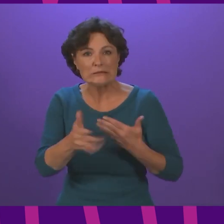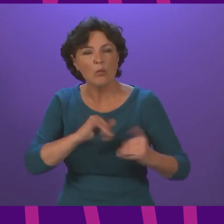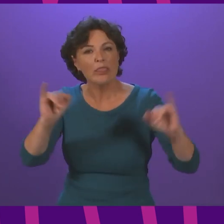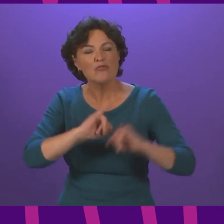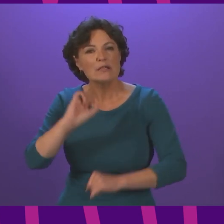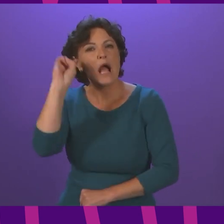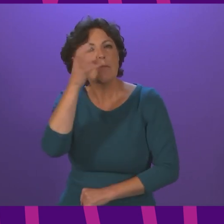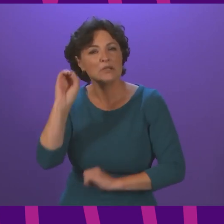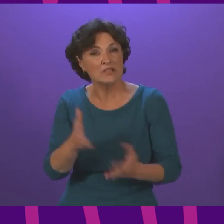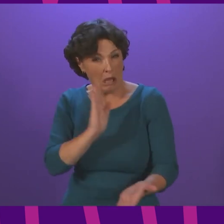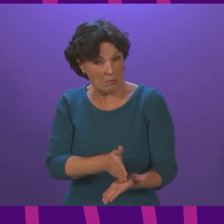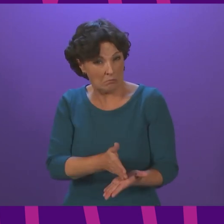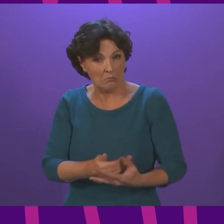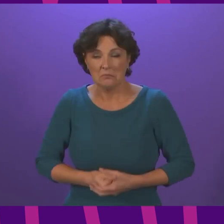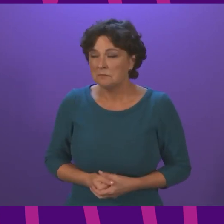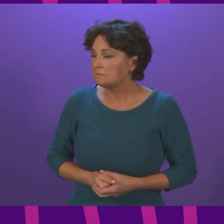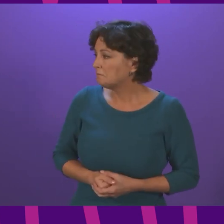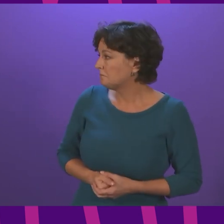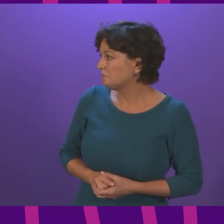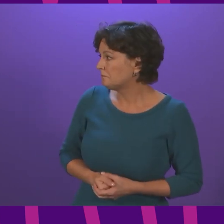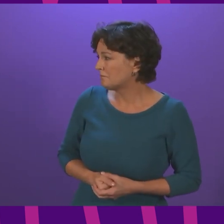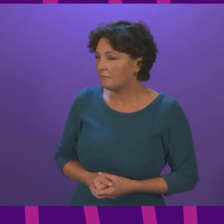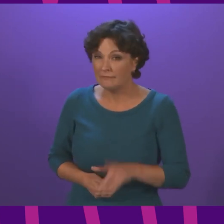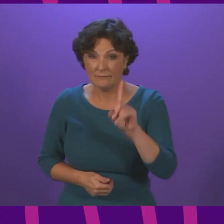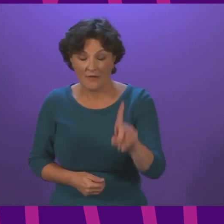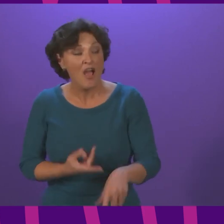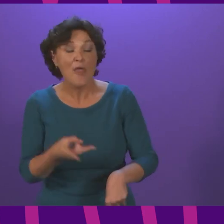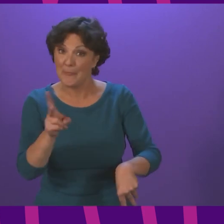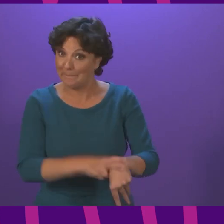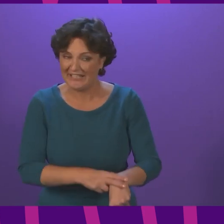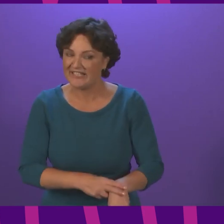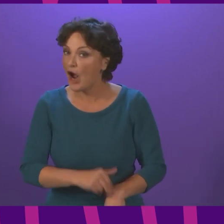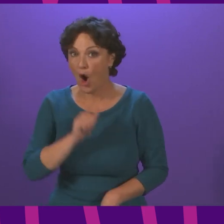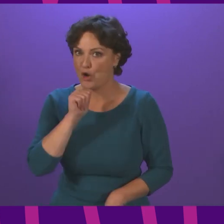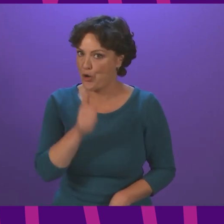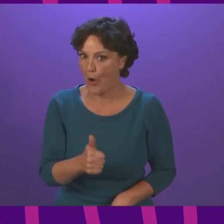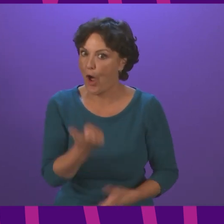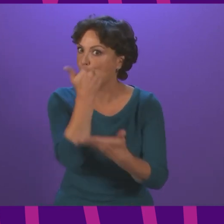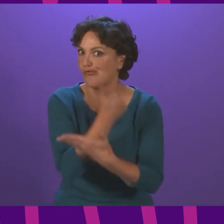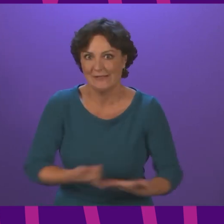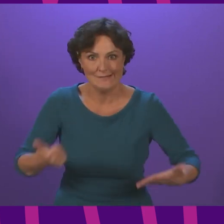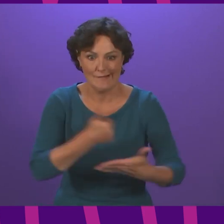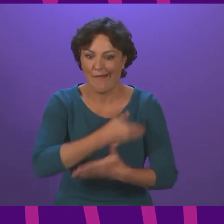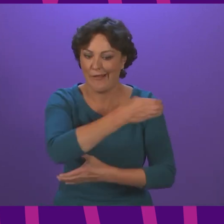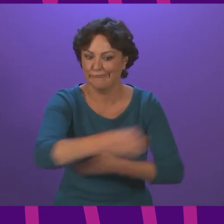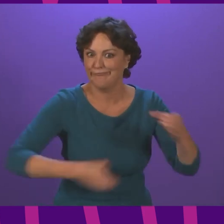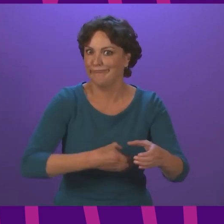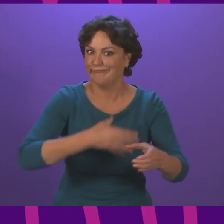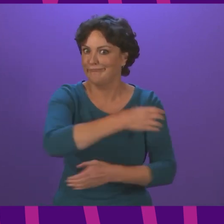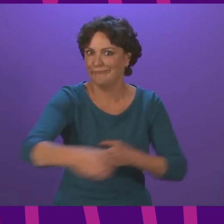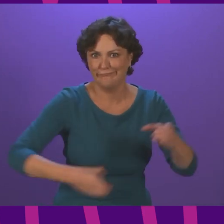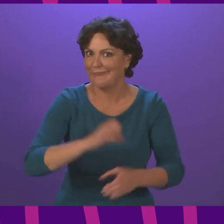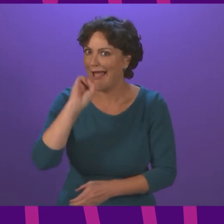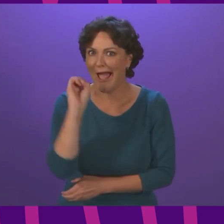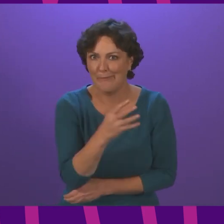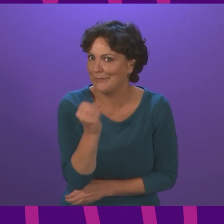First Minister the police are not routinely filling in for the ambulance service the Scottish Ambulance Service the